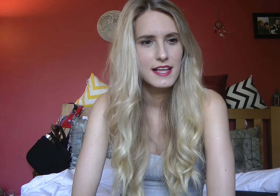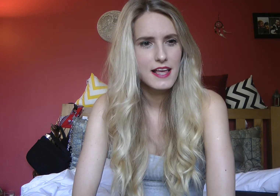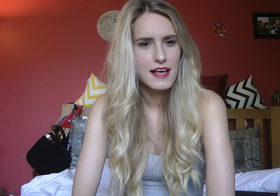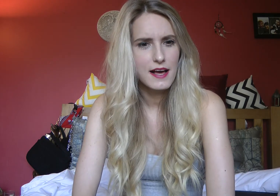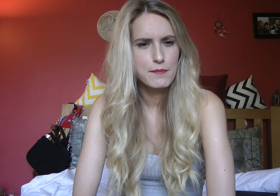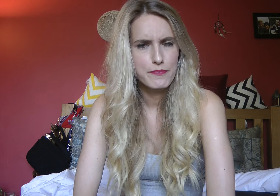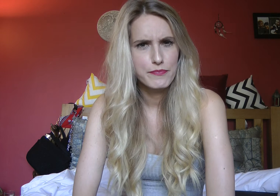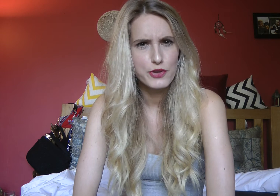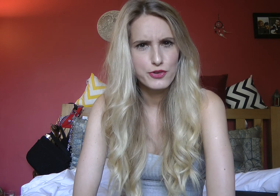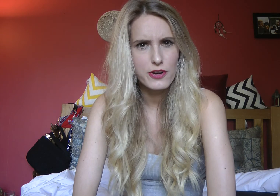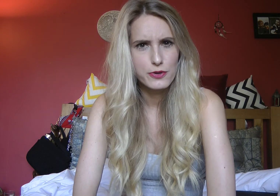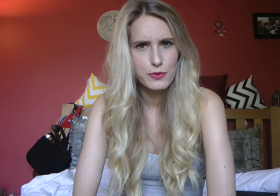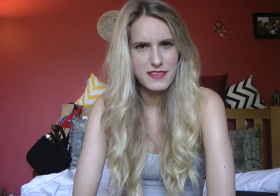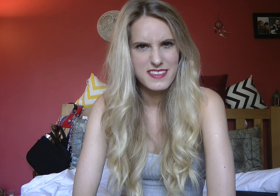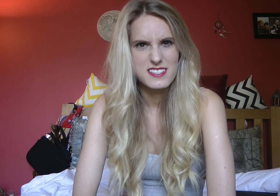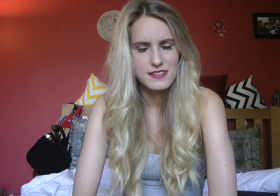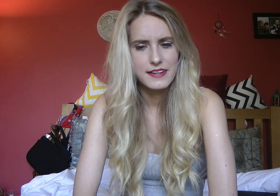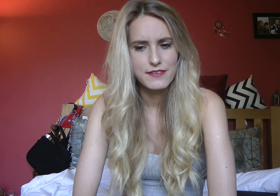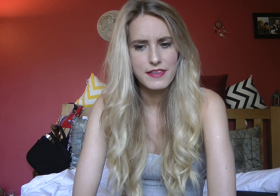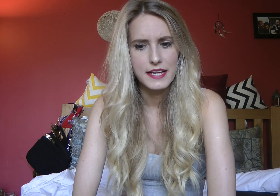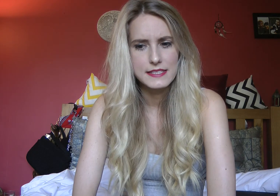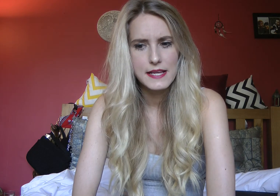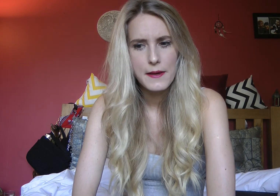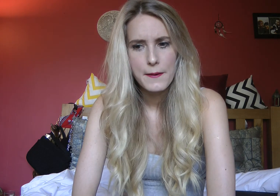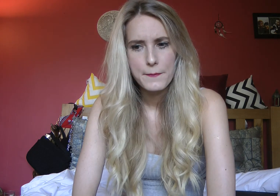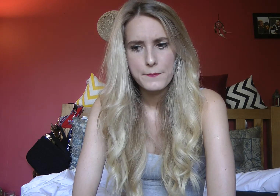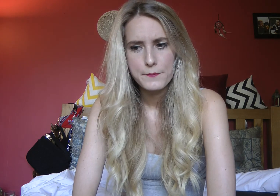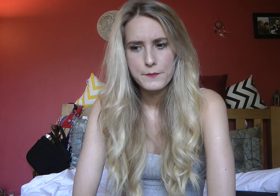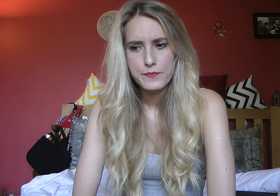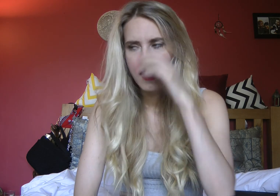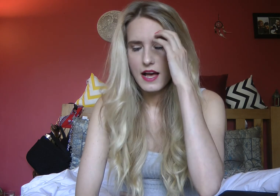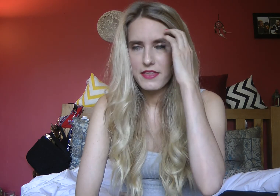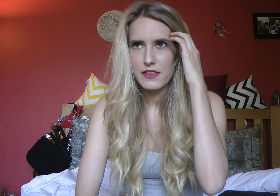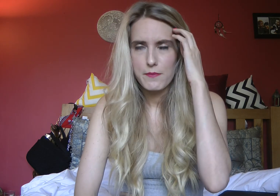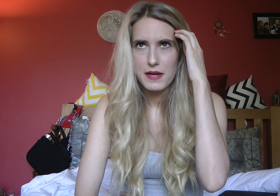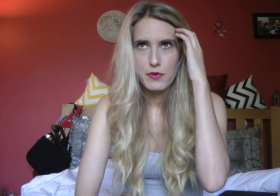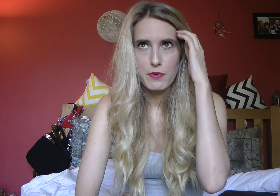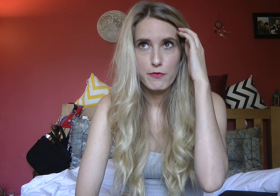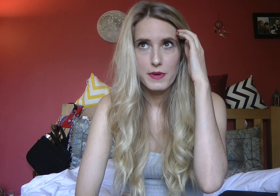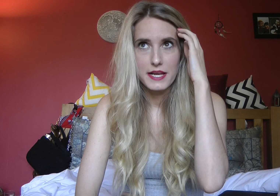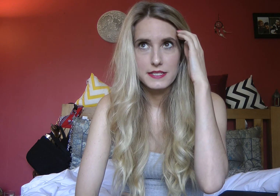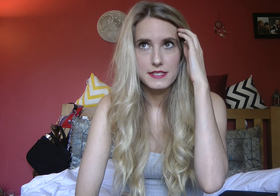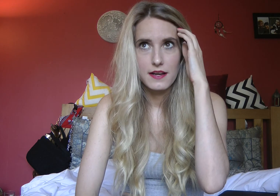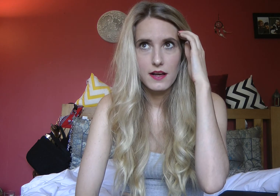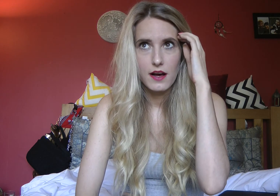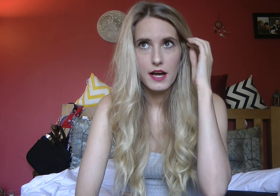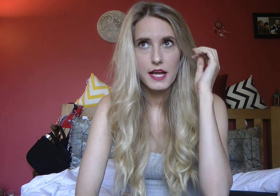do struggle with this side of things I think the main problem for me is I